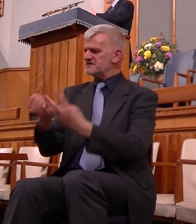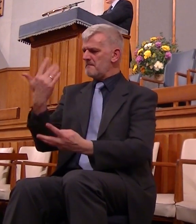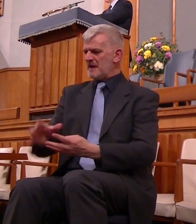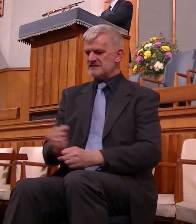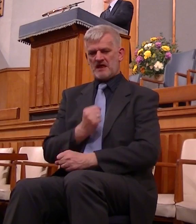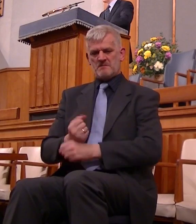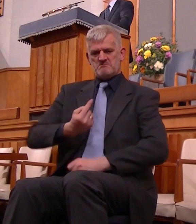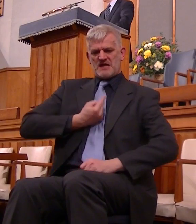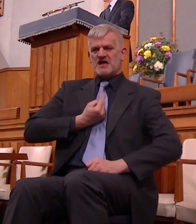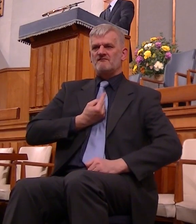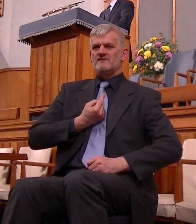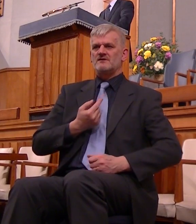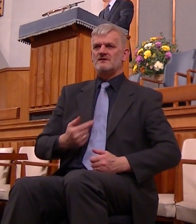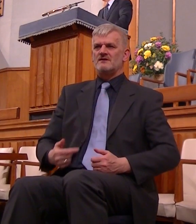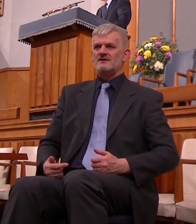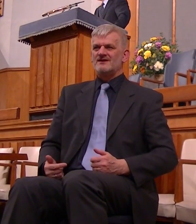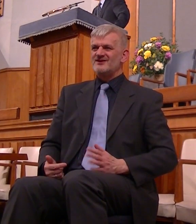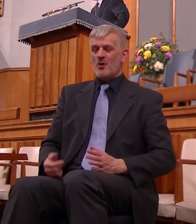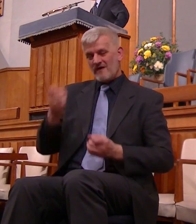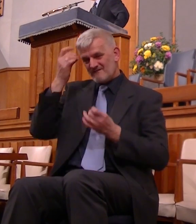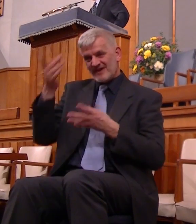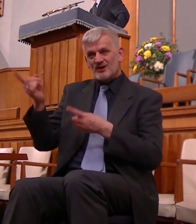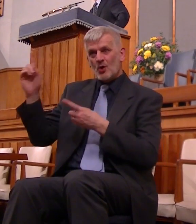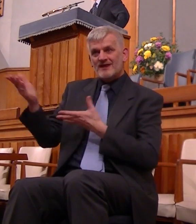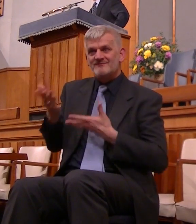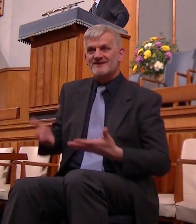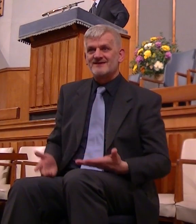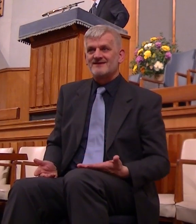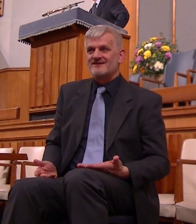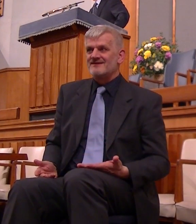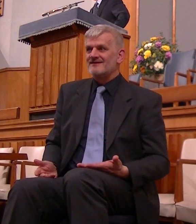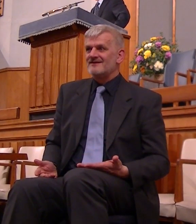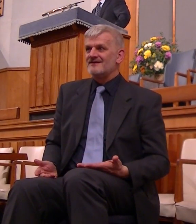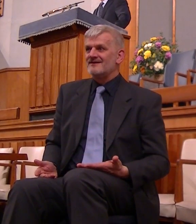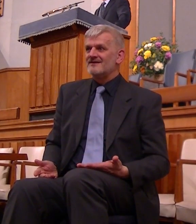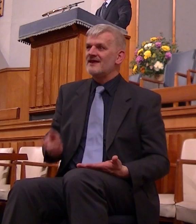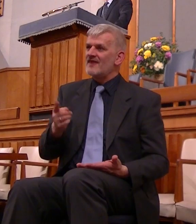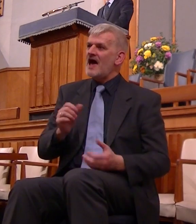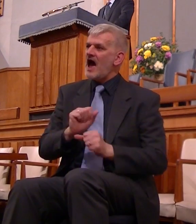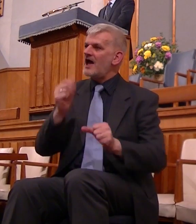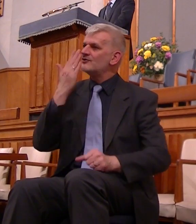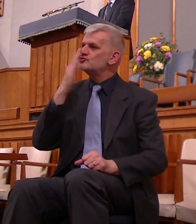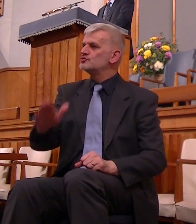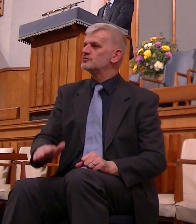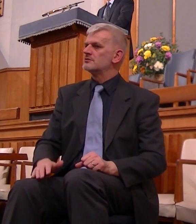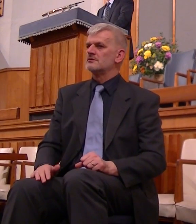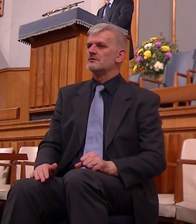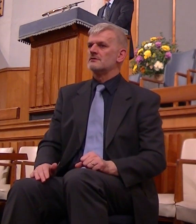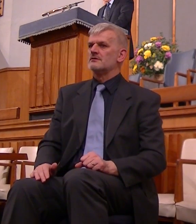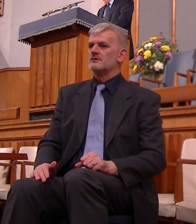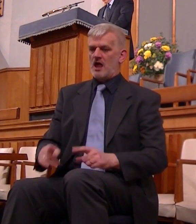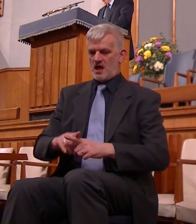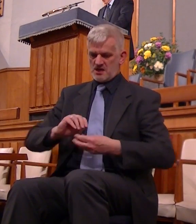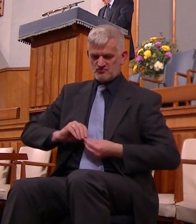this I brought this about so without actually claiming it or saying it we behave as though we're our own